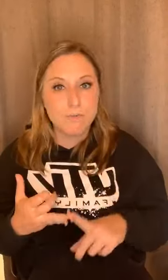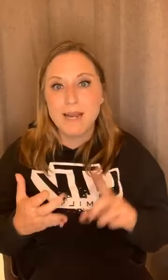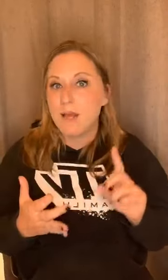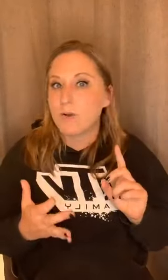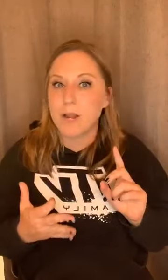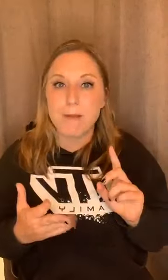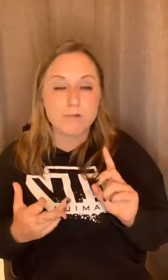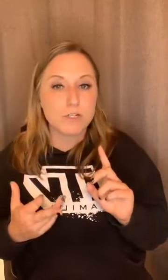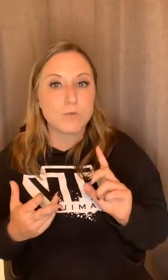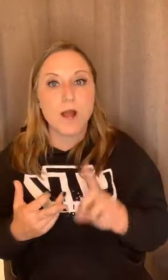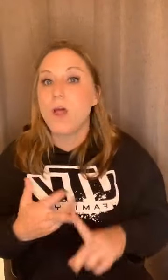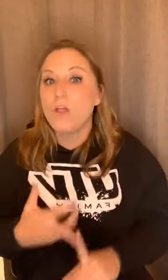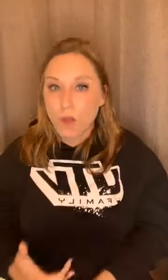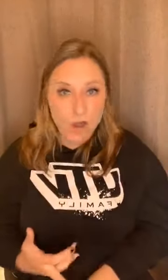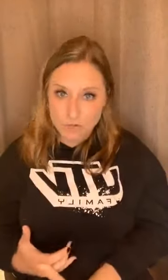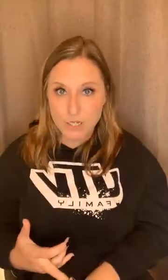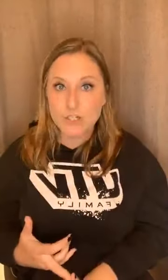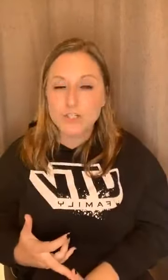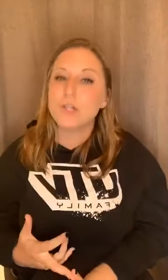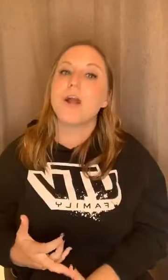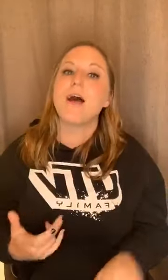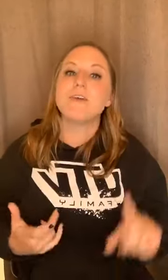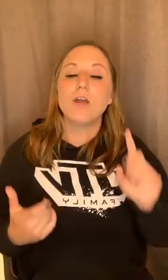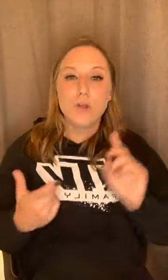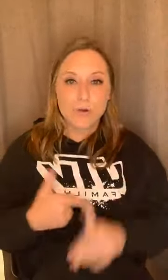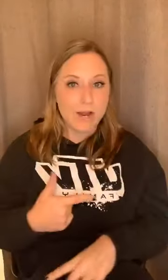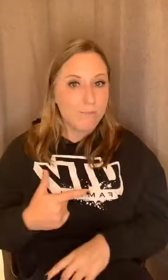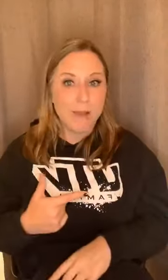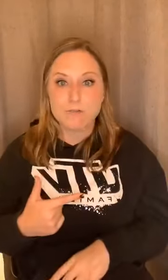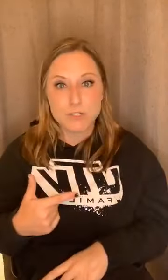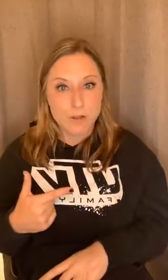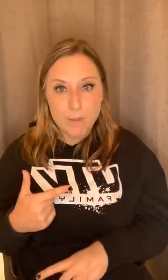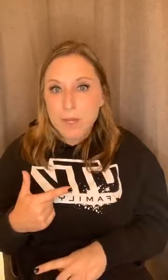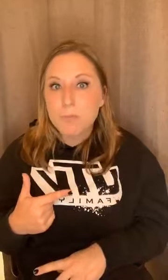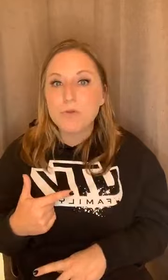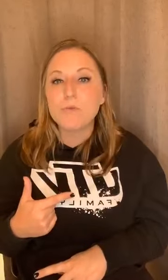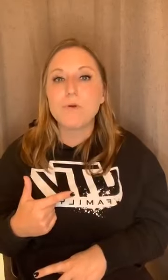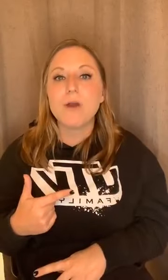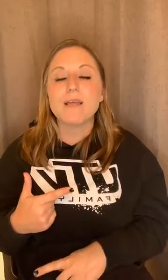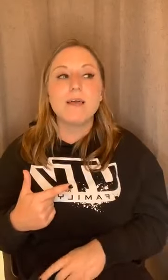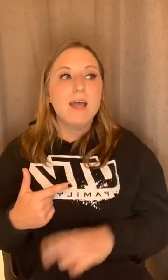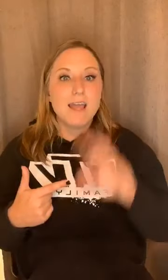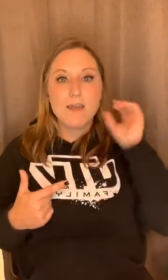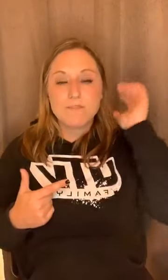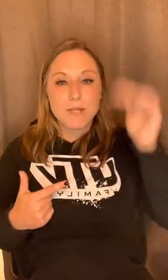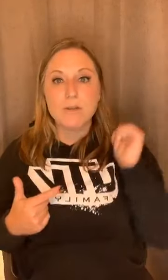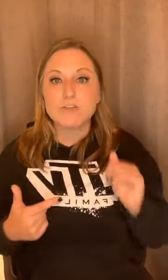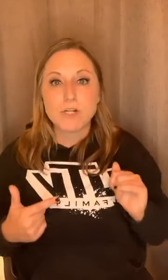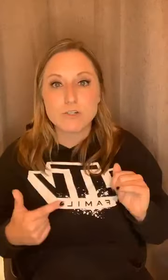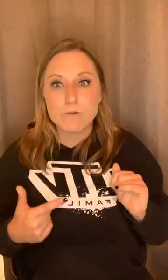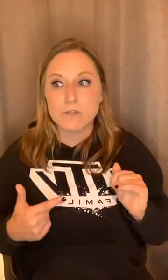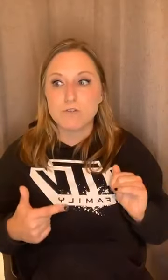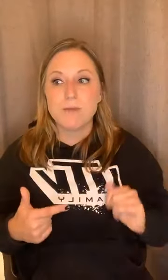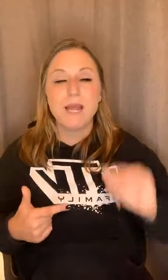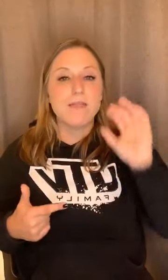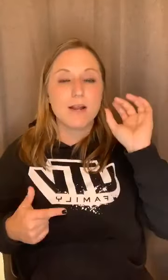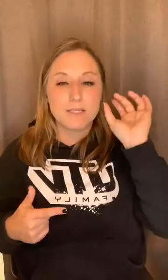media, create boundaries around the conversations that you're having, create boundaries around the people that you are with. If somebody triggers you on social media, there is an